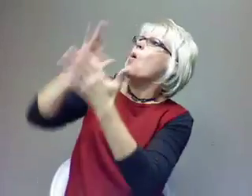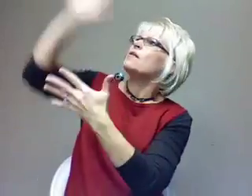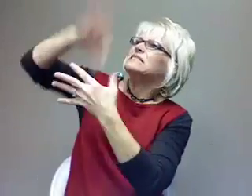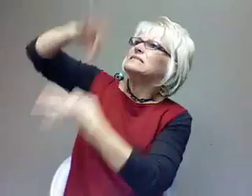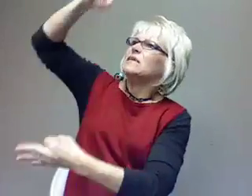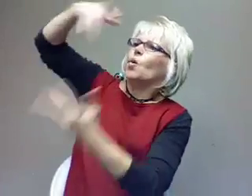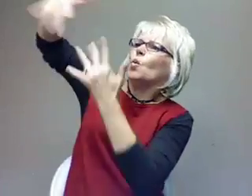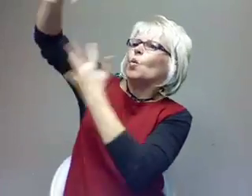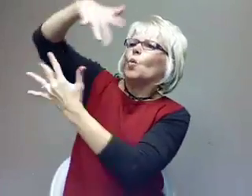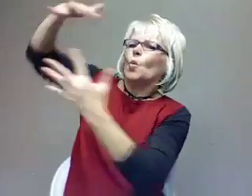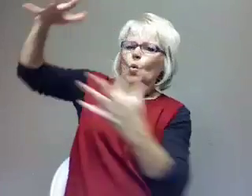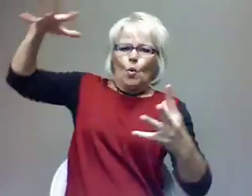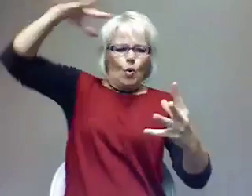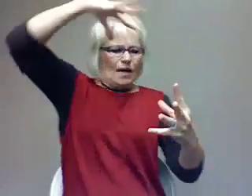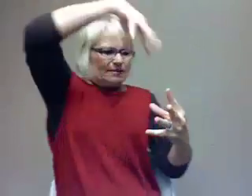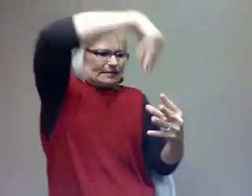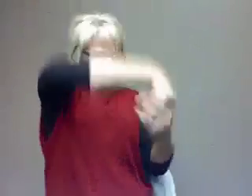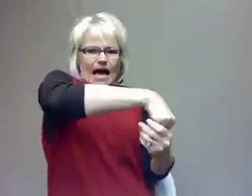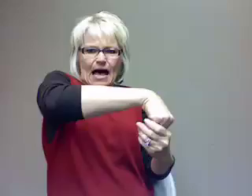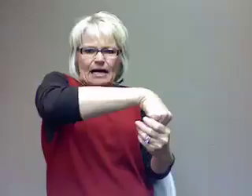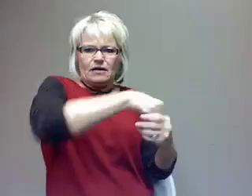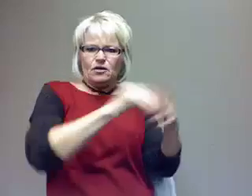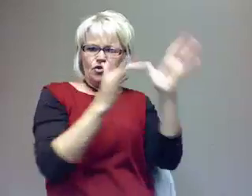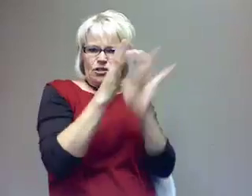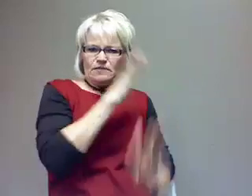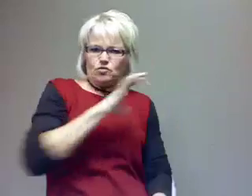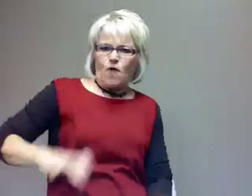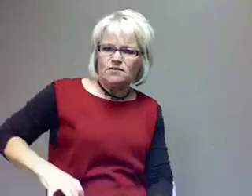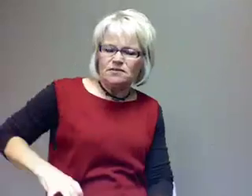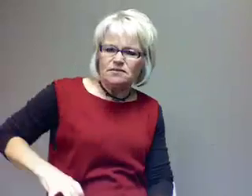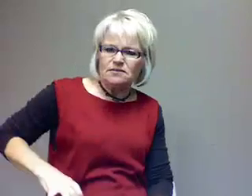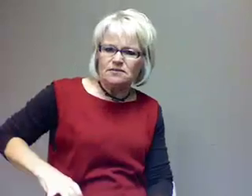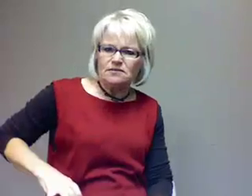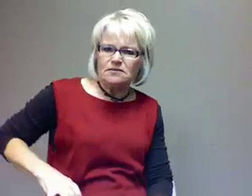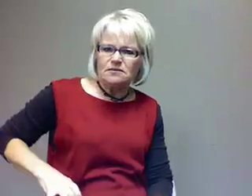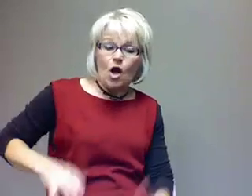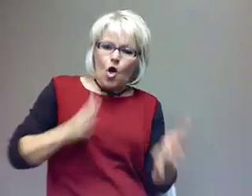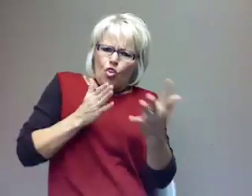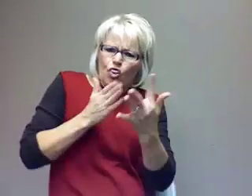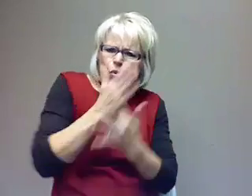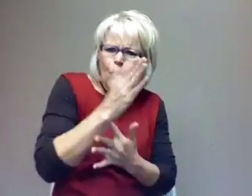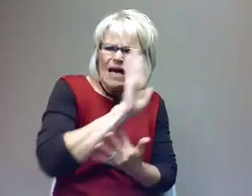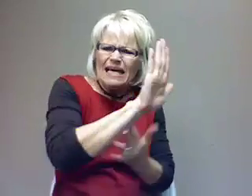to Himself all things by making peace through His blood shed